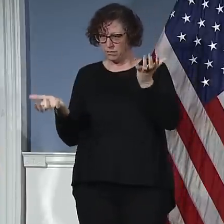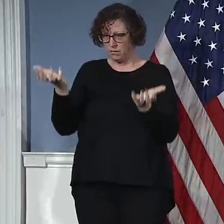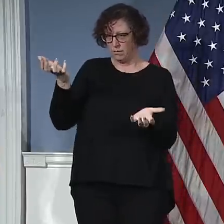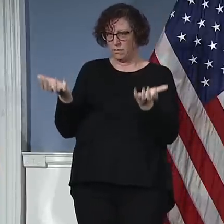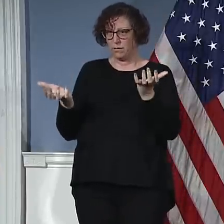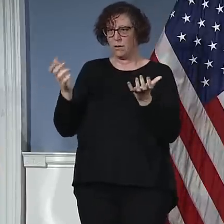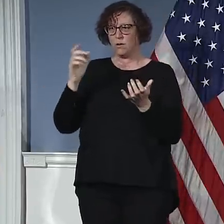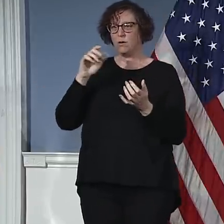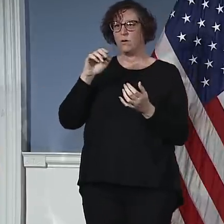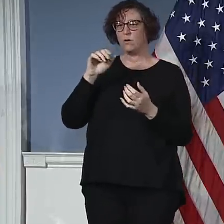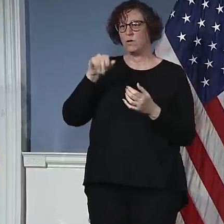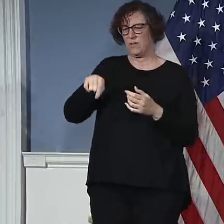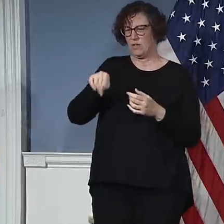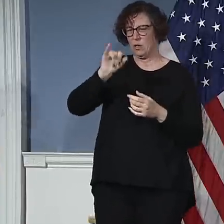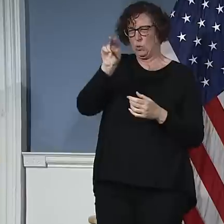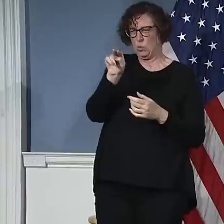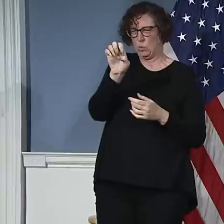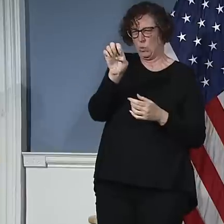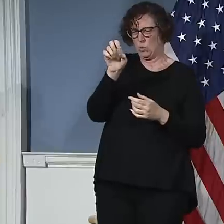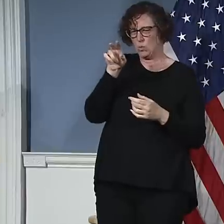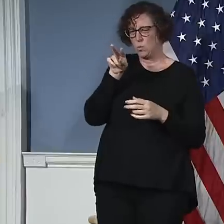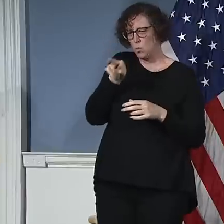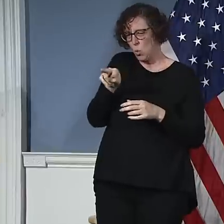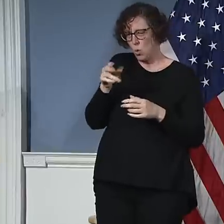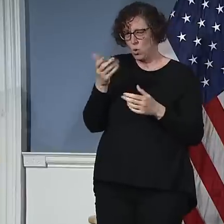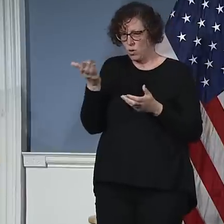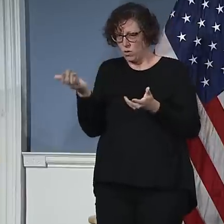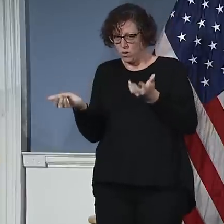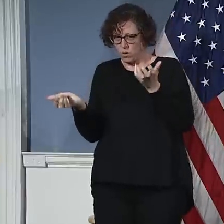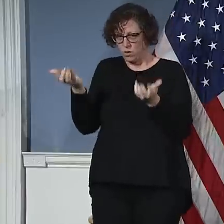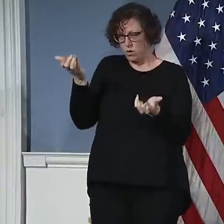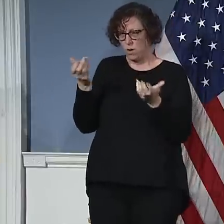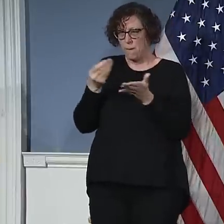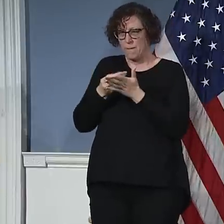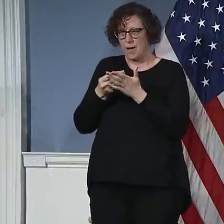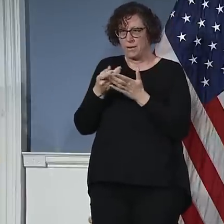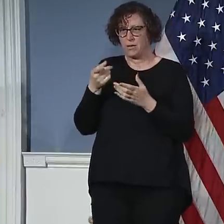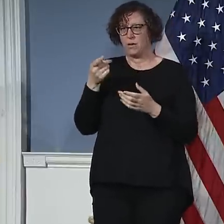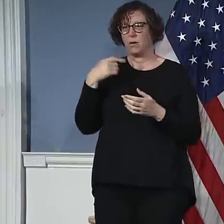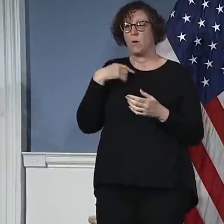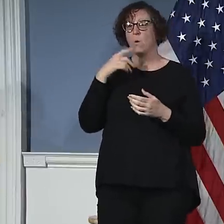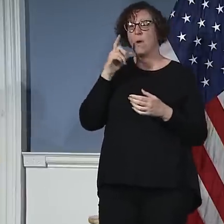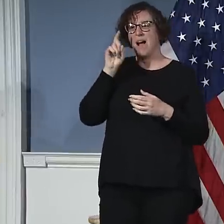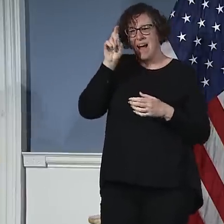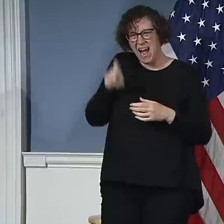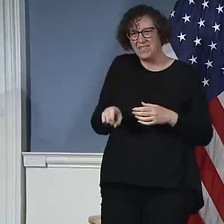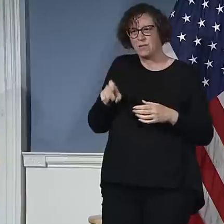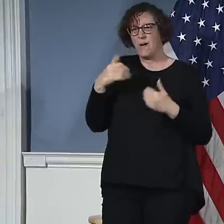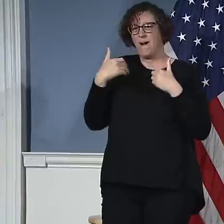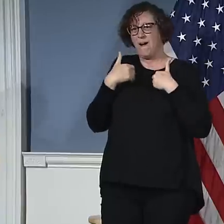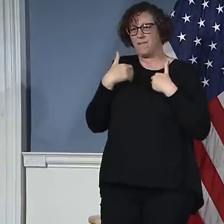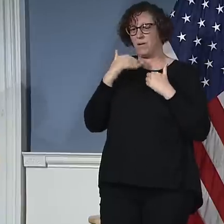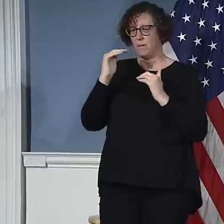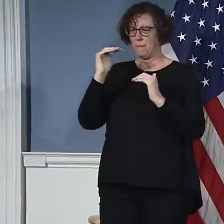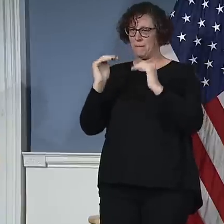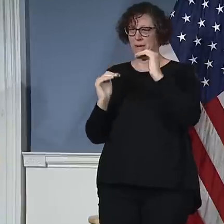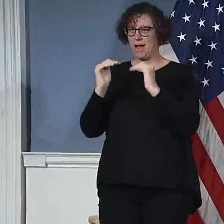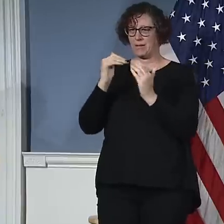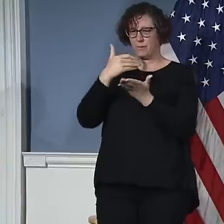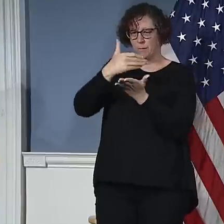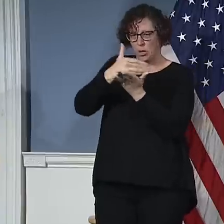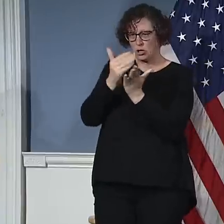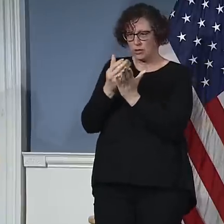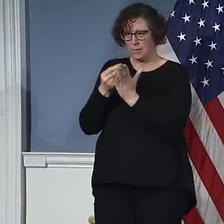We need to make sure that we can protect the resources to fight COVID-19. That is,